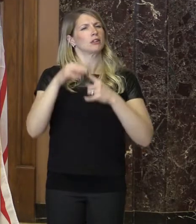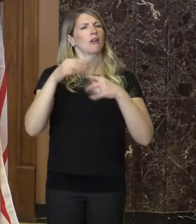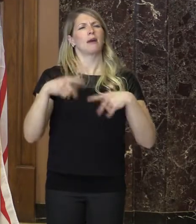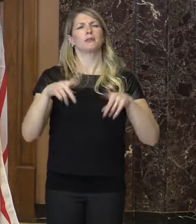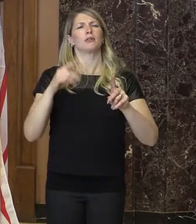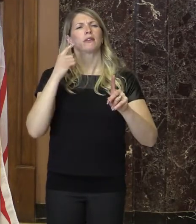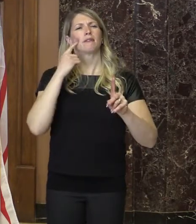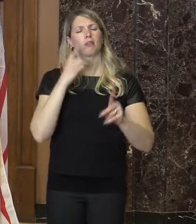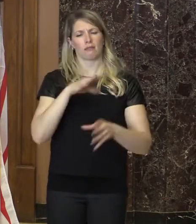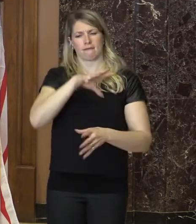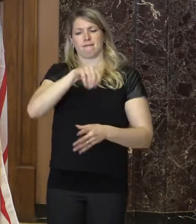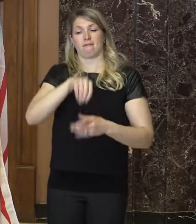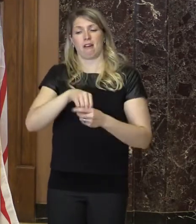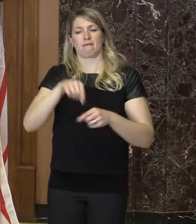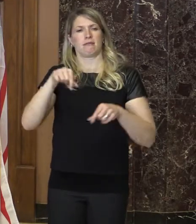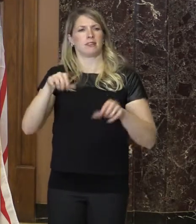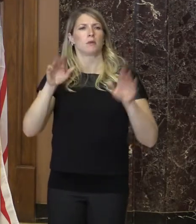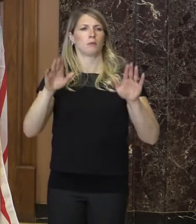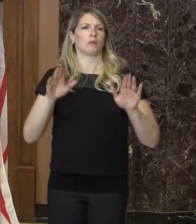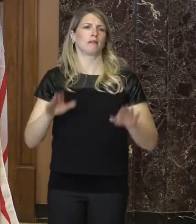this great organization.